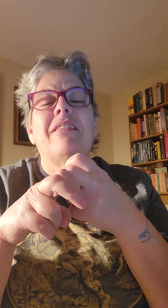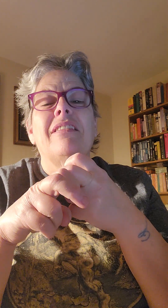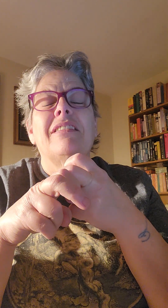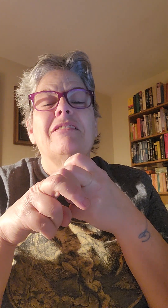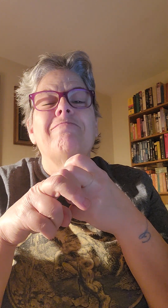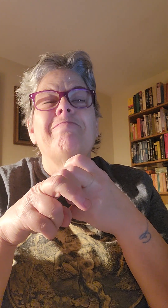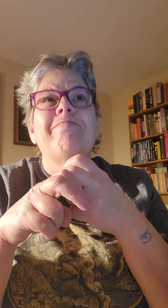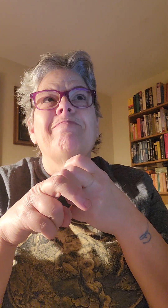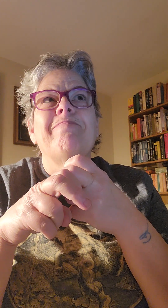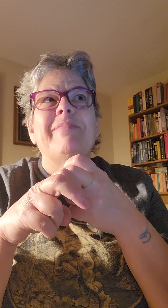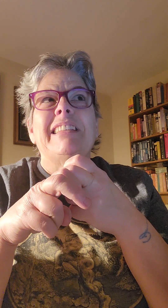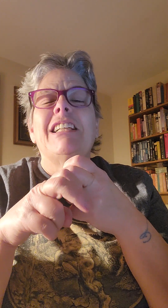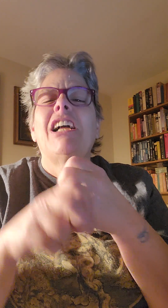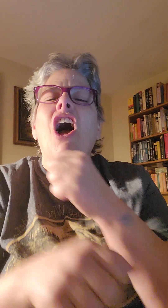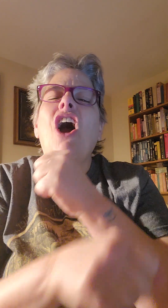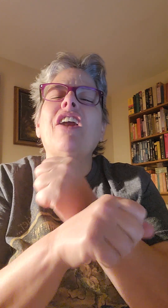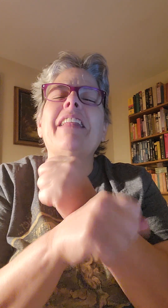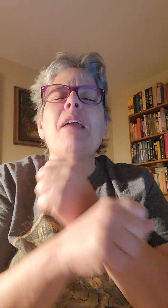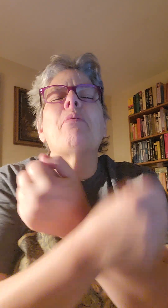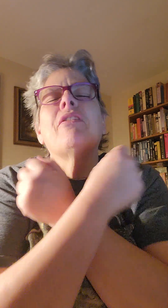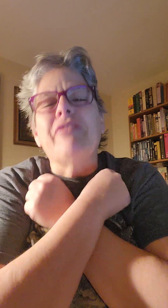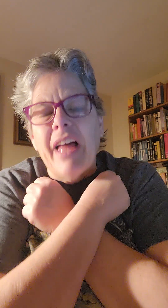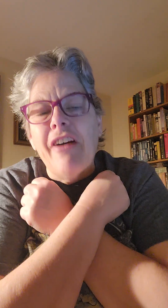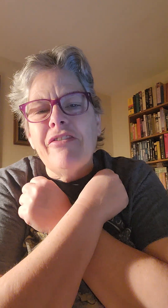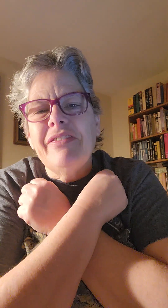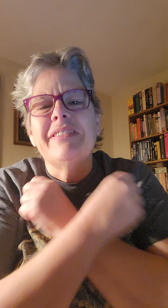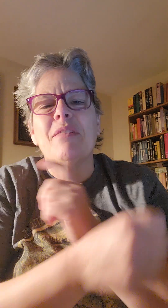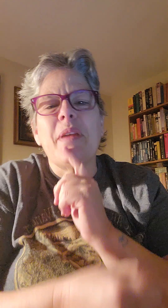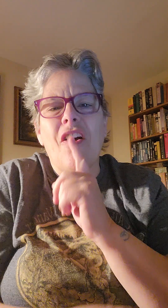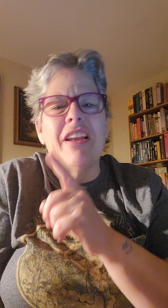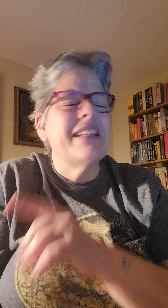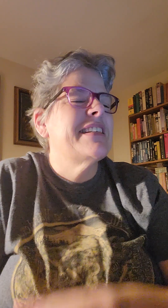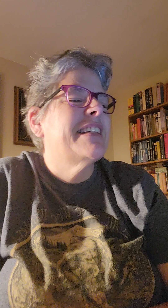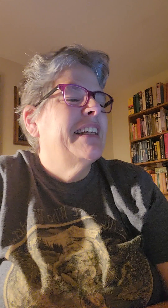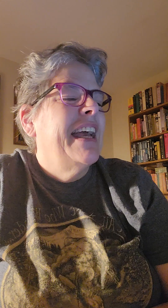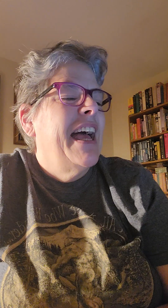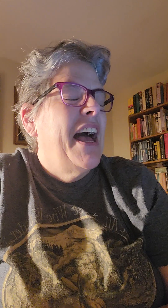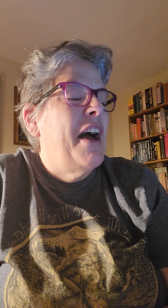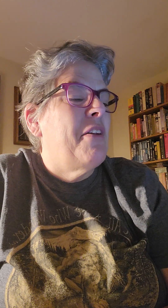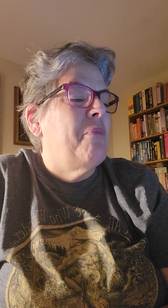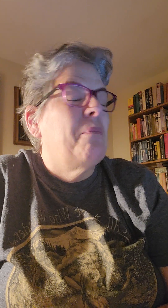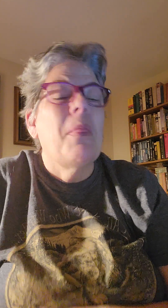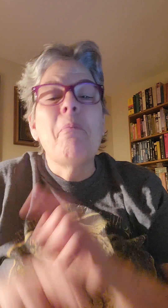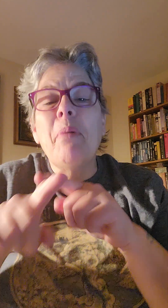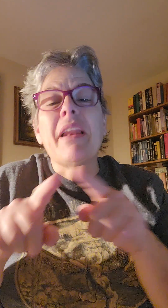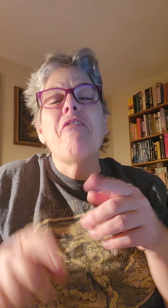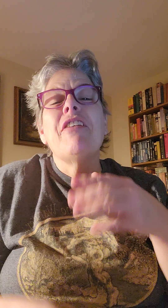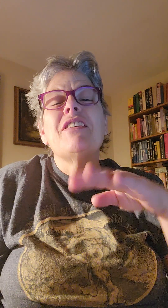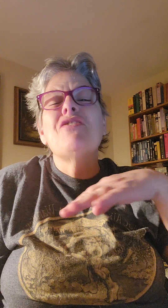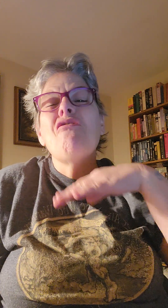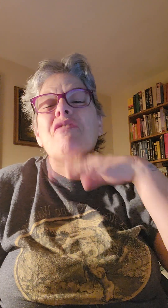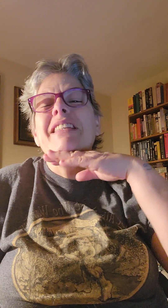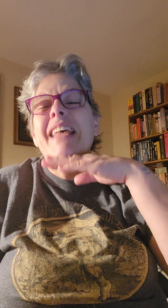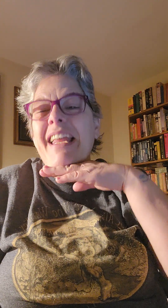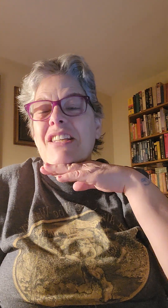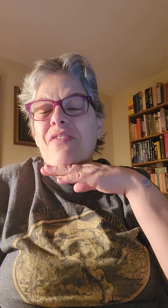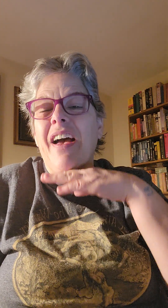hard labor of love to be honest. Um, but I feel so satisfied